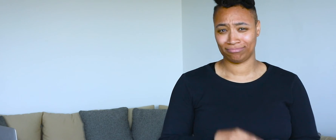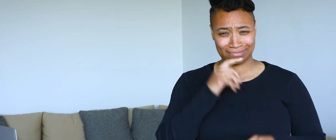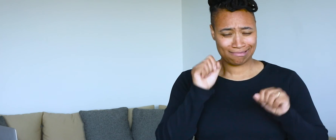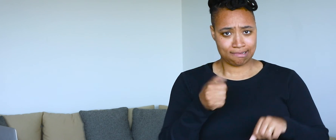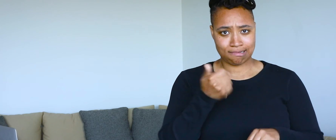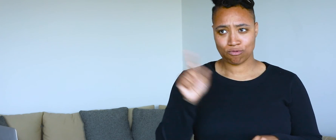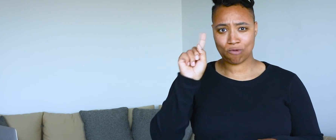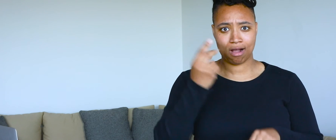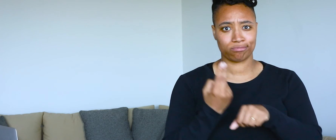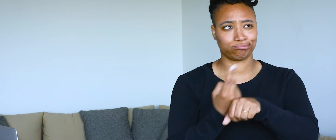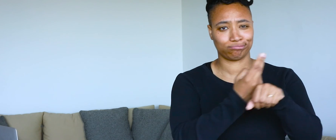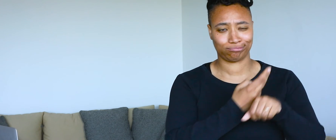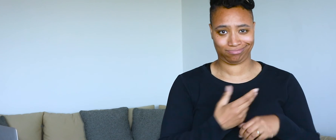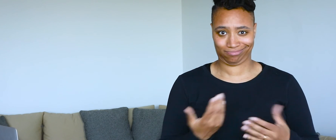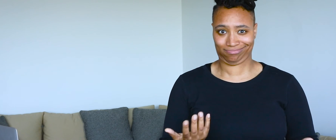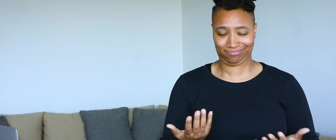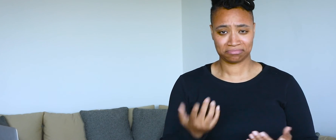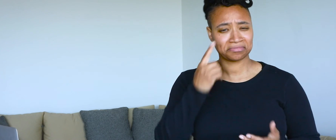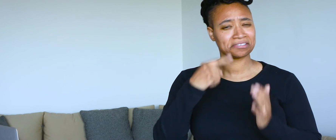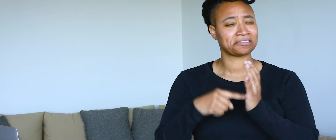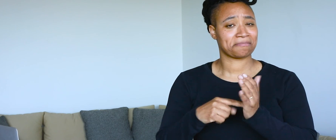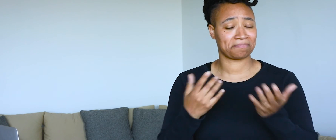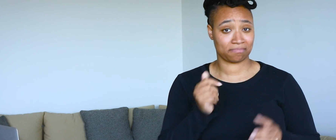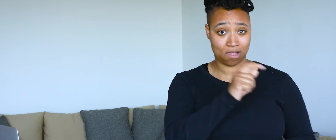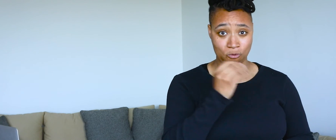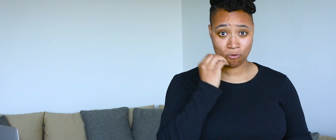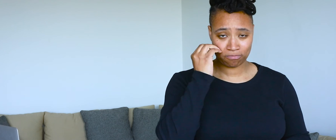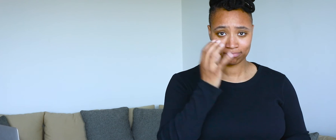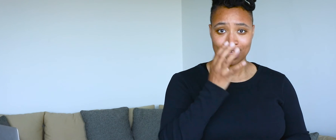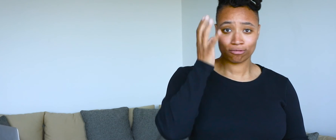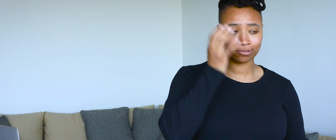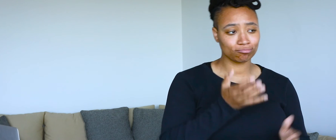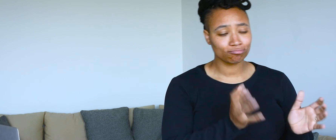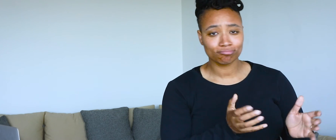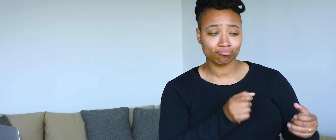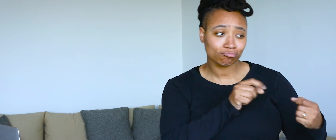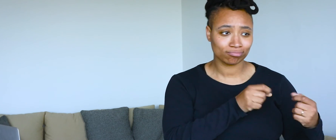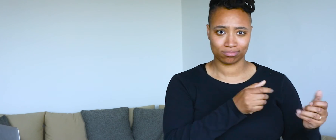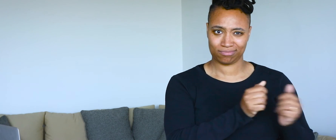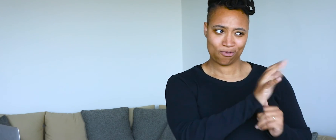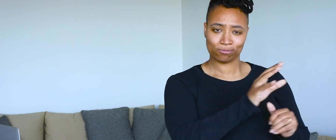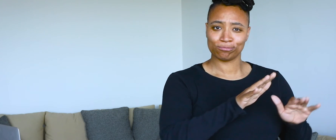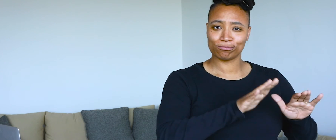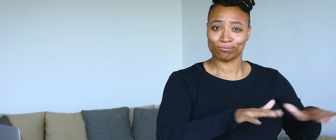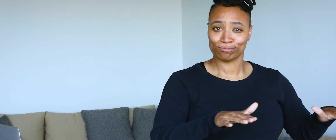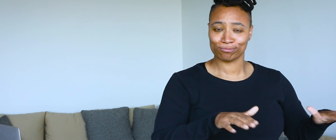and can be used anywhere. For example, text-based communication can happen at home between family members.